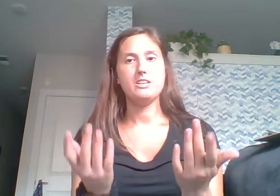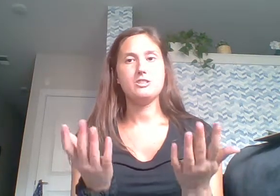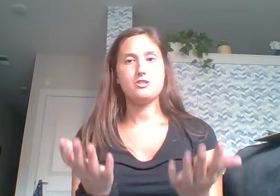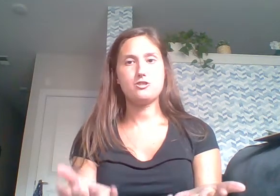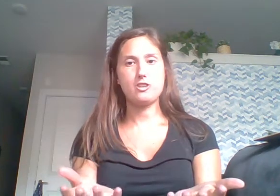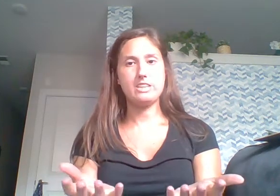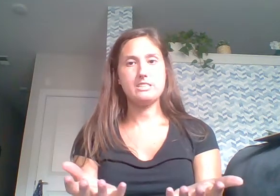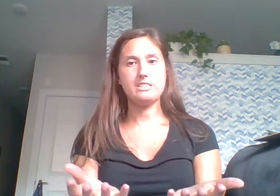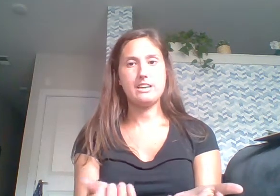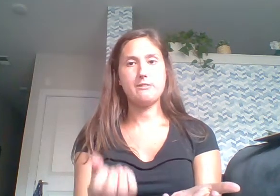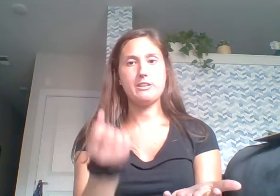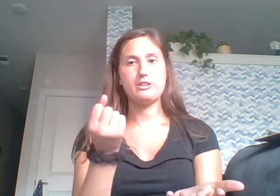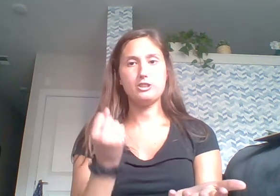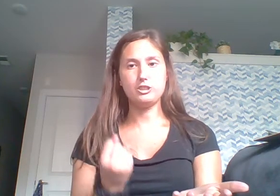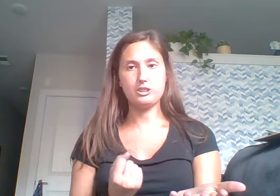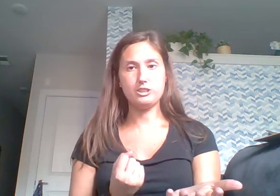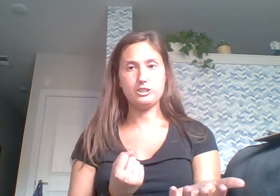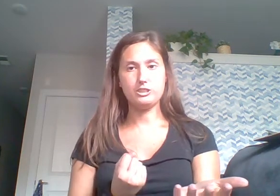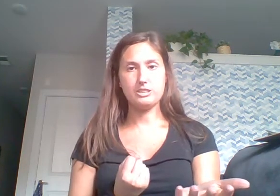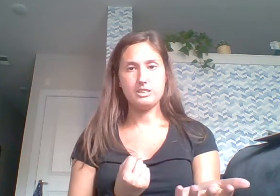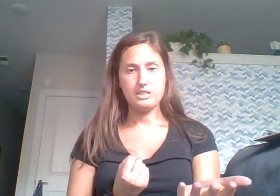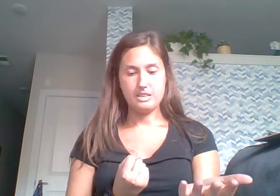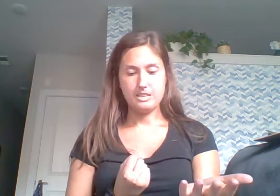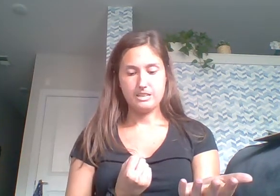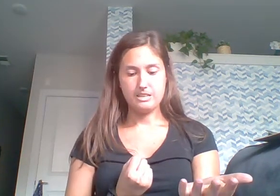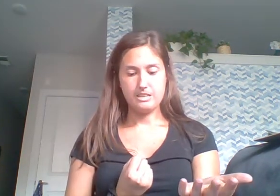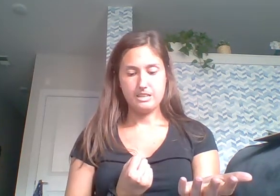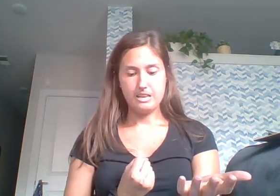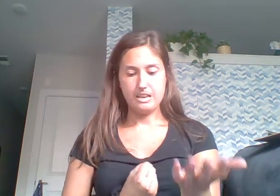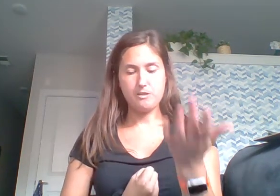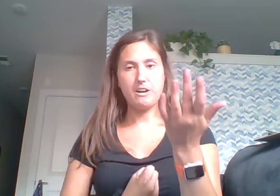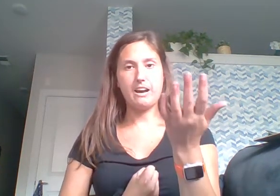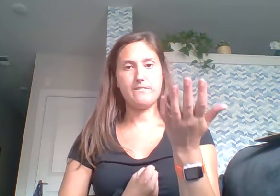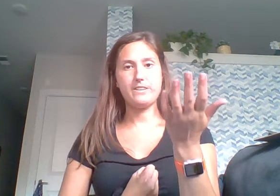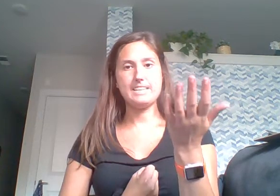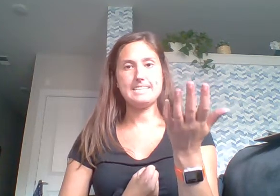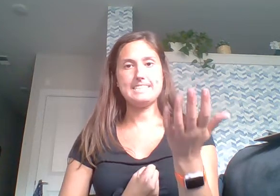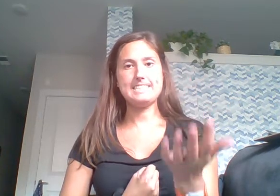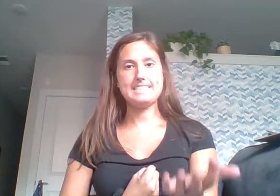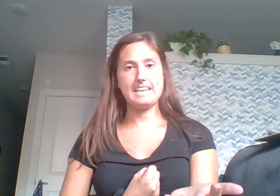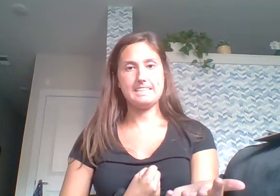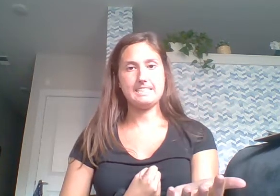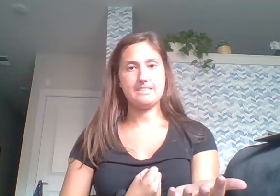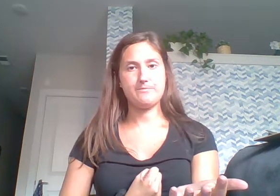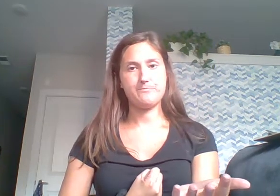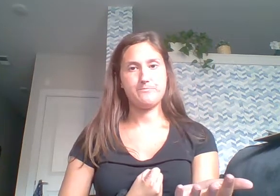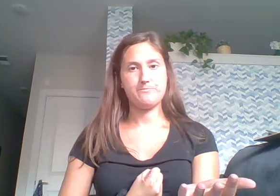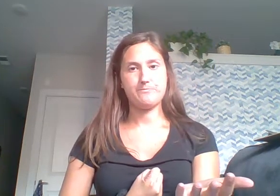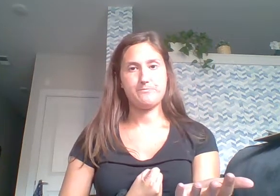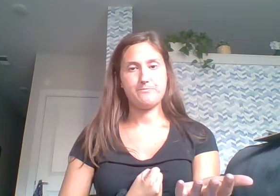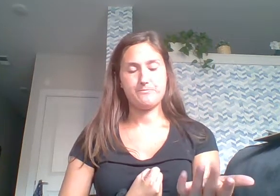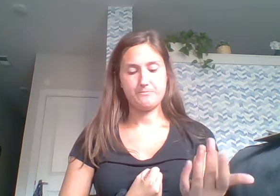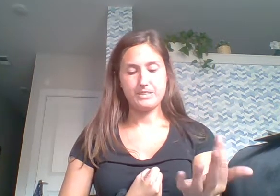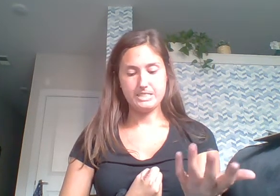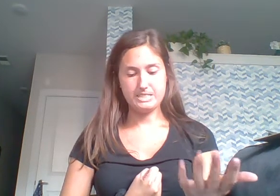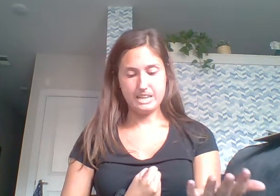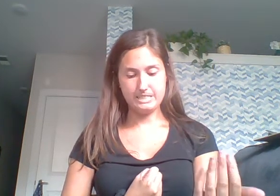Straight. Take away the ur. And you have state. State.